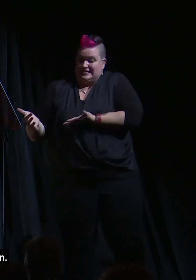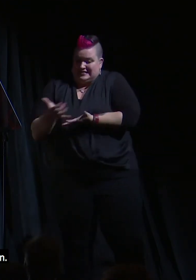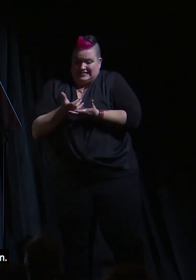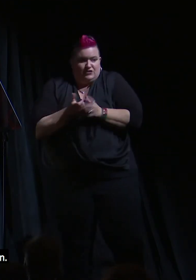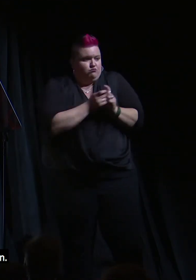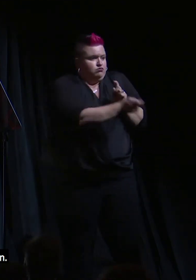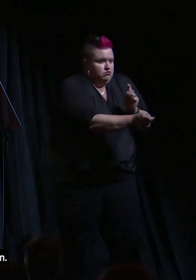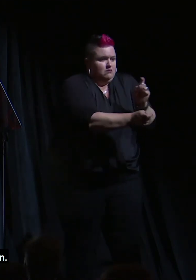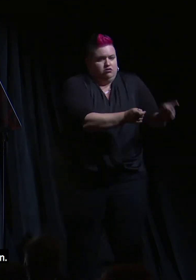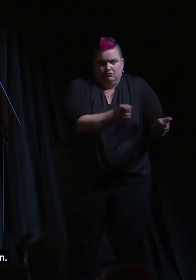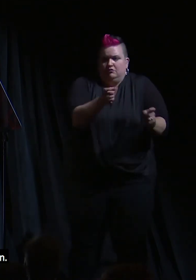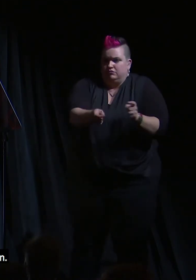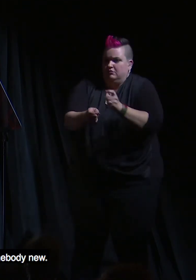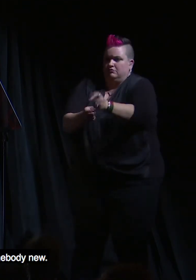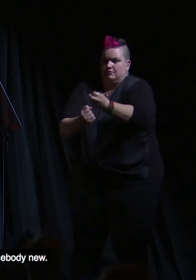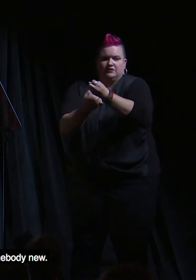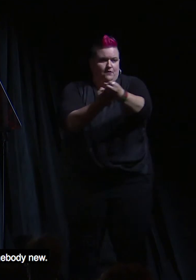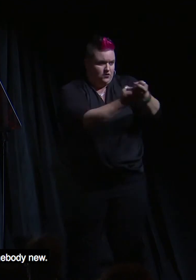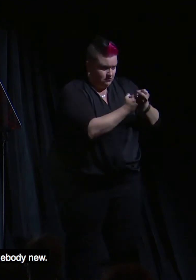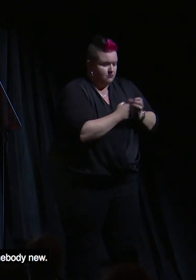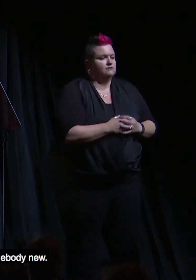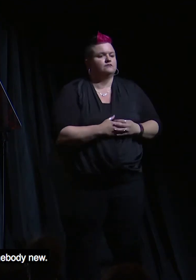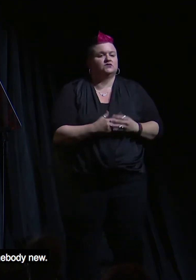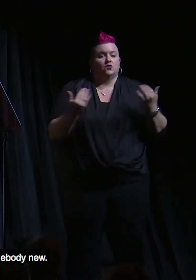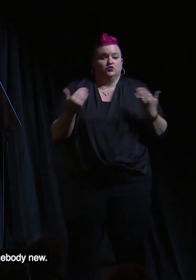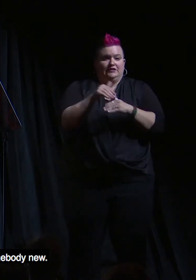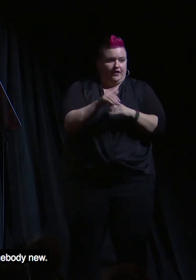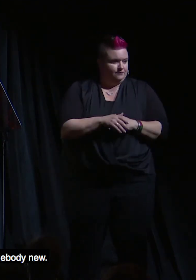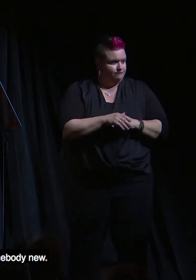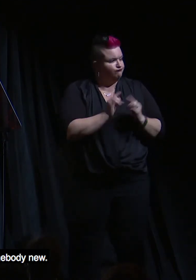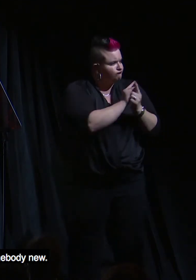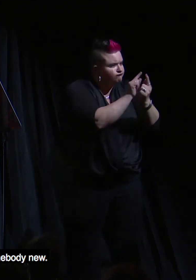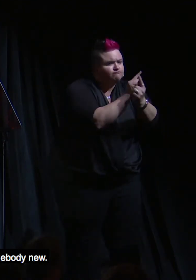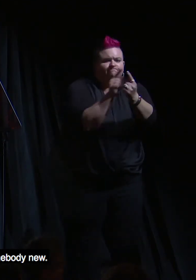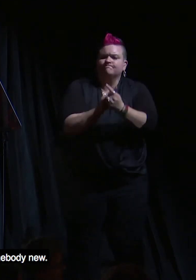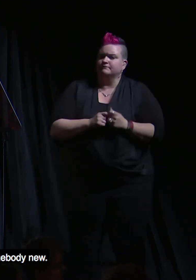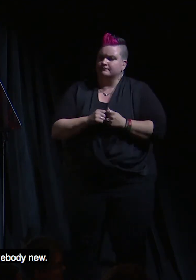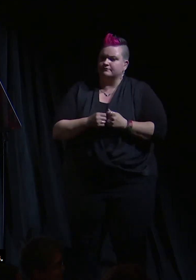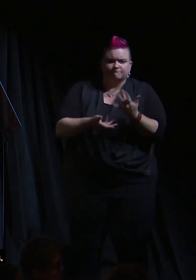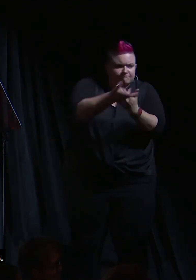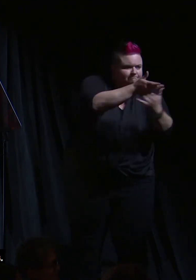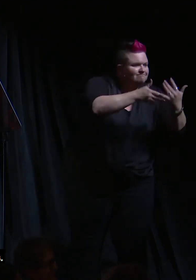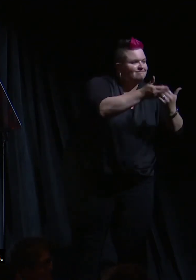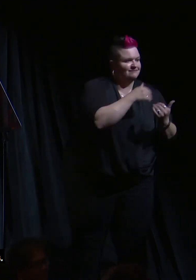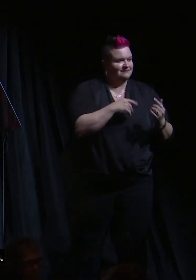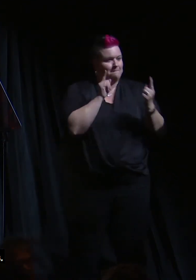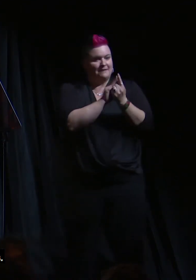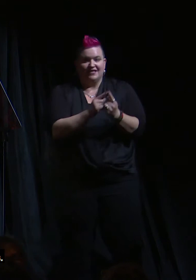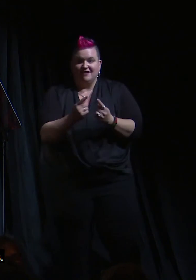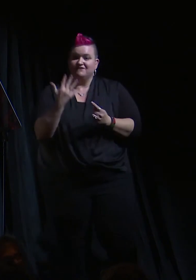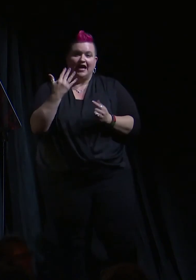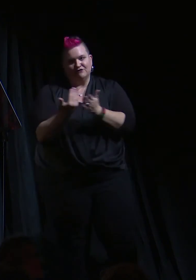tonight to make that happen. So tonight, work the room, meet somebody new, meet five